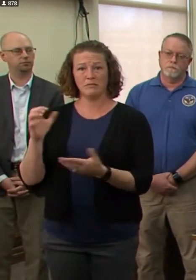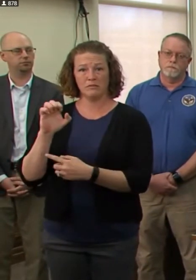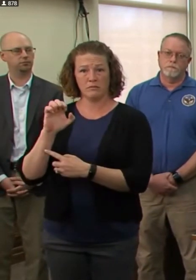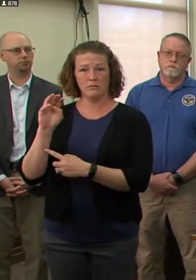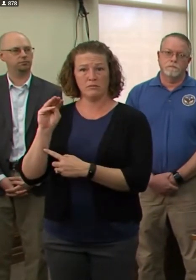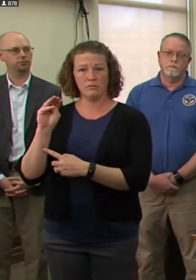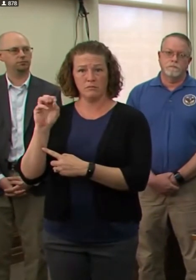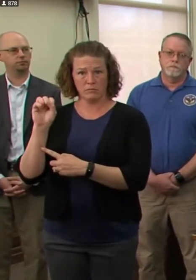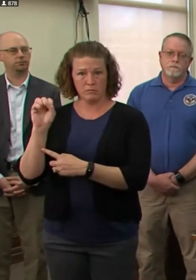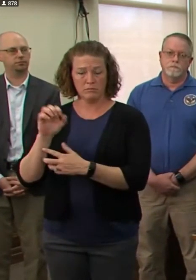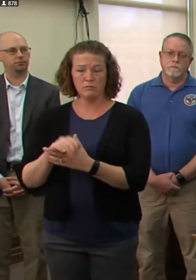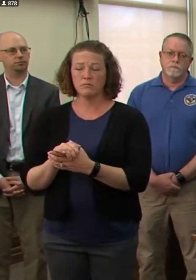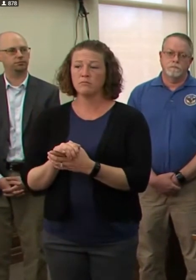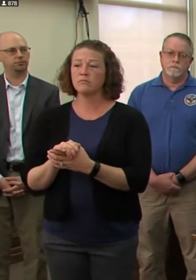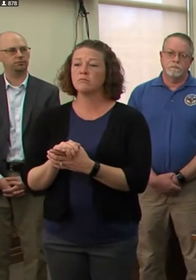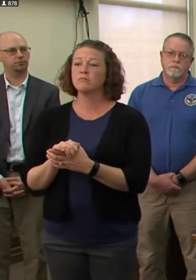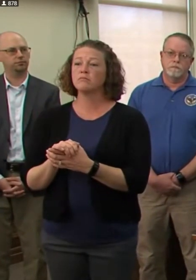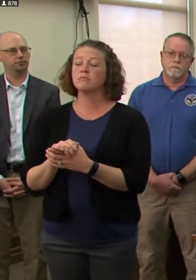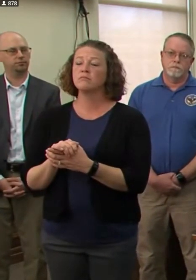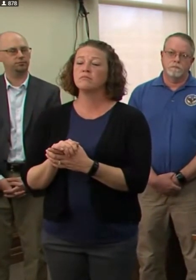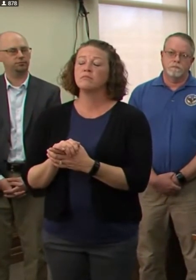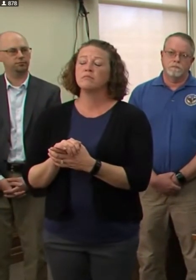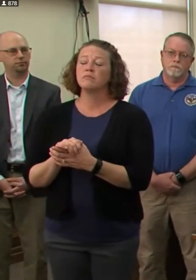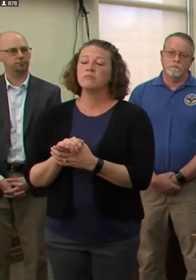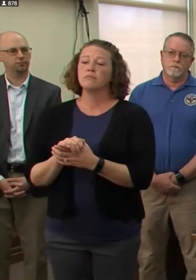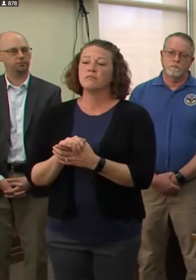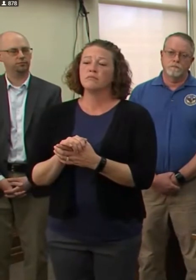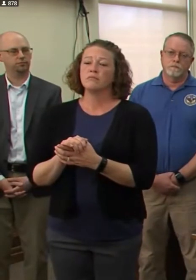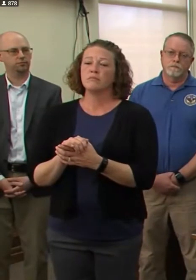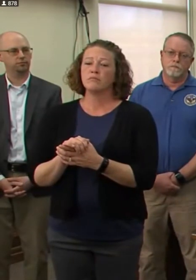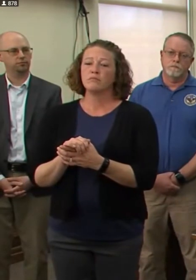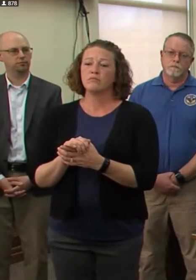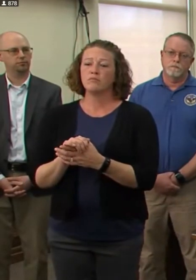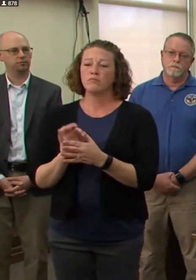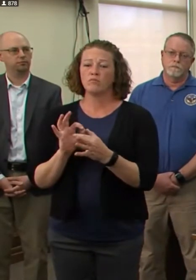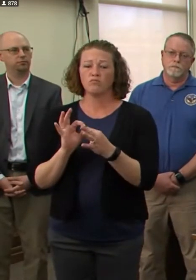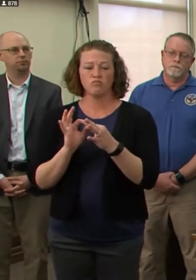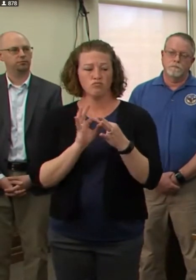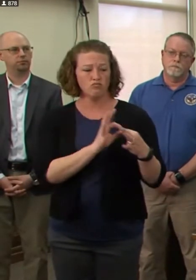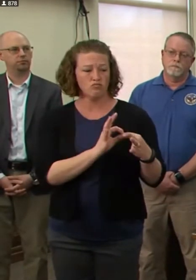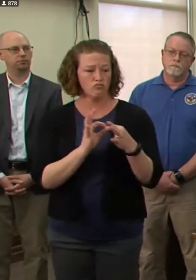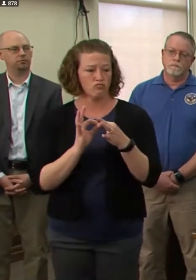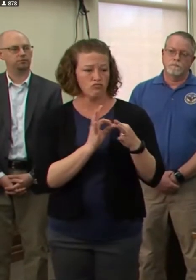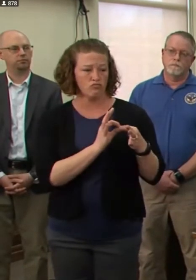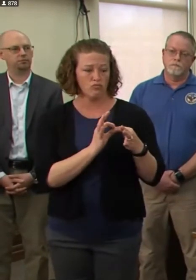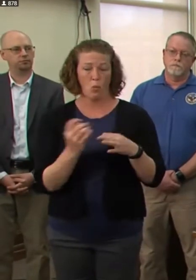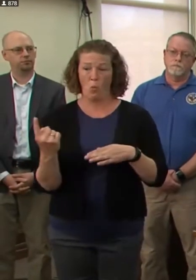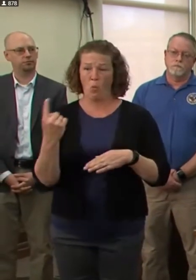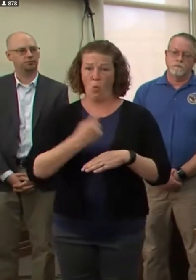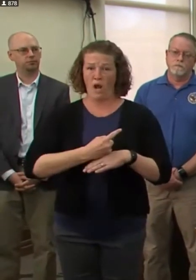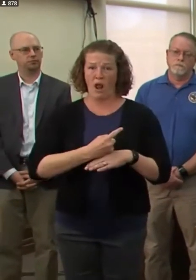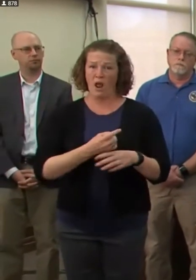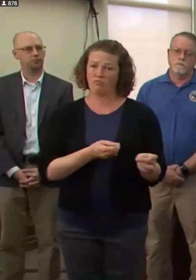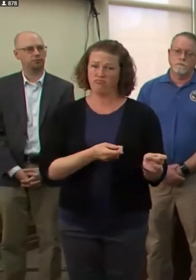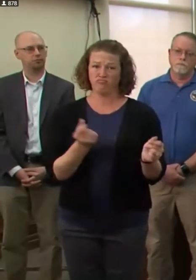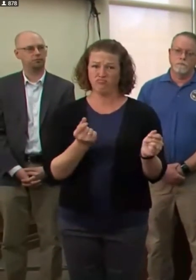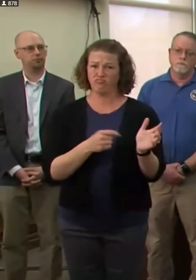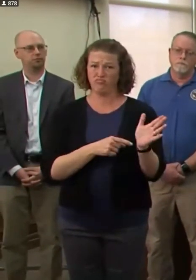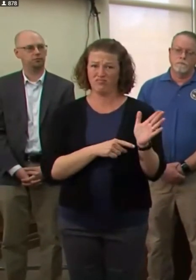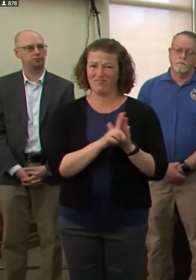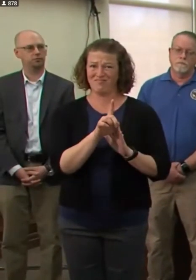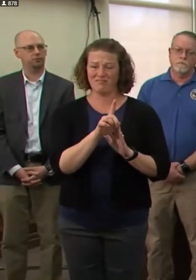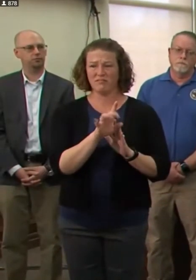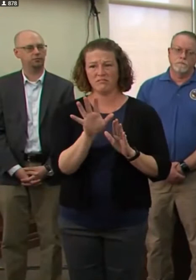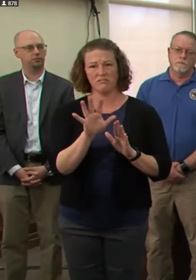for all that they do. You know, relationships like this are not born overnight. But what we do see is